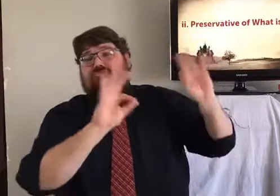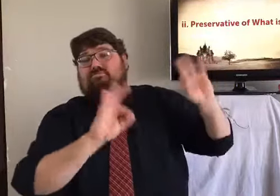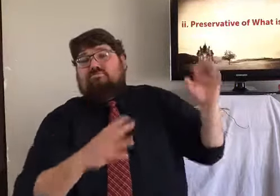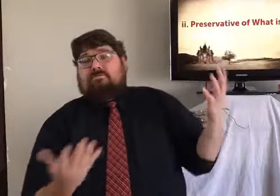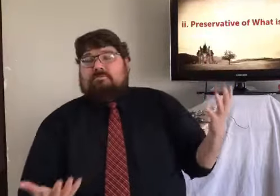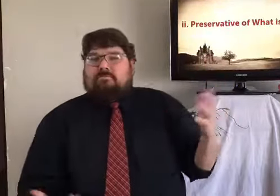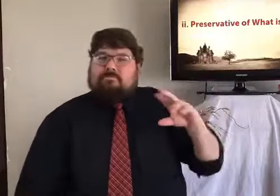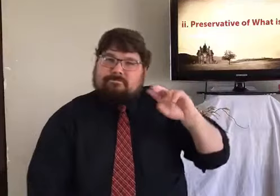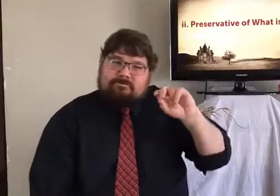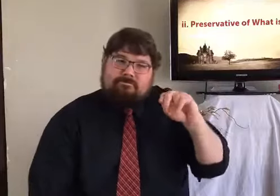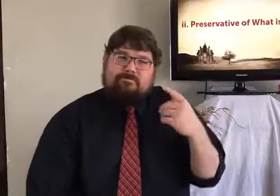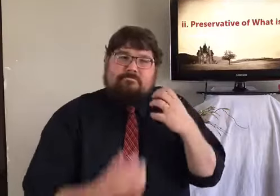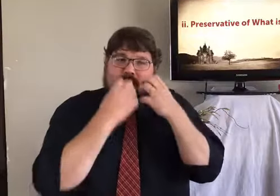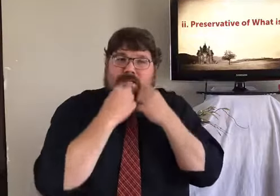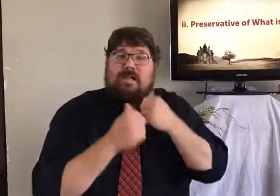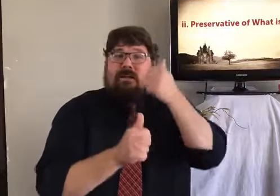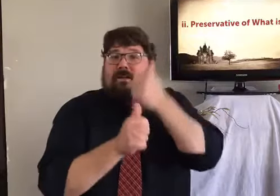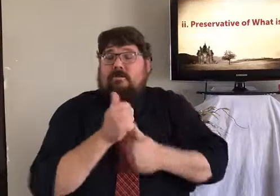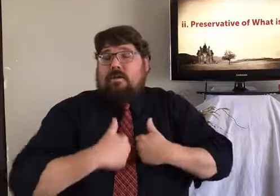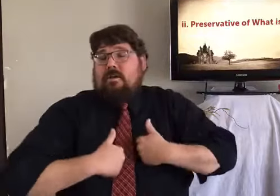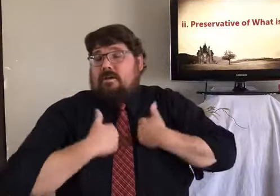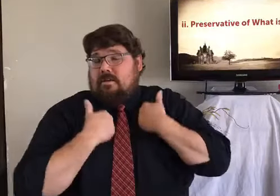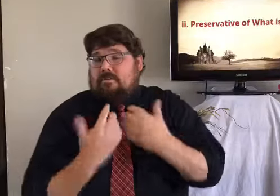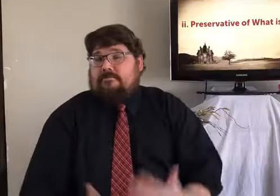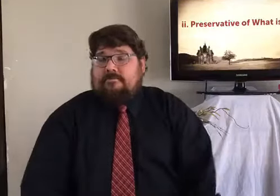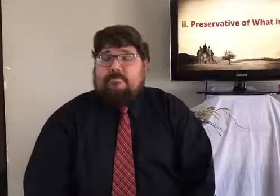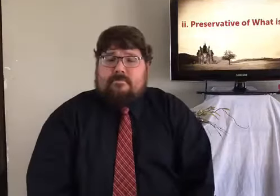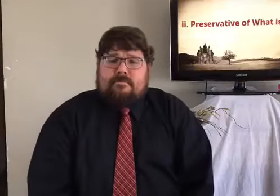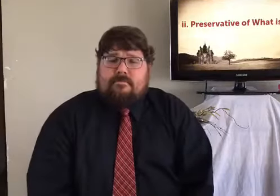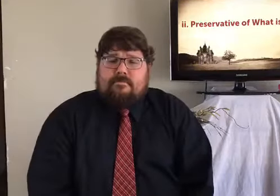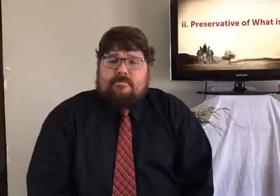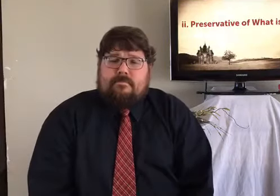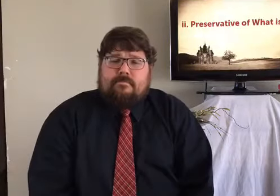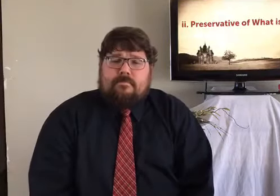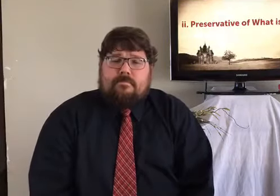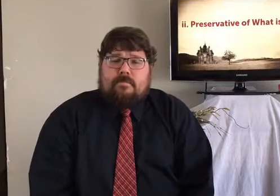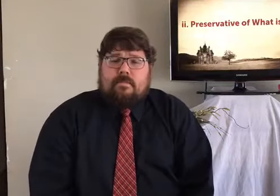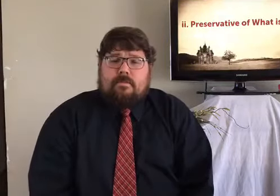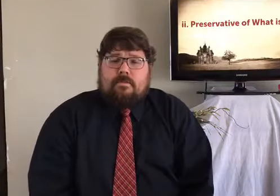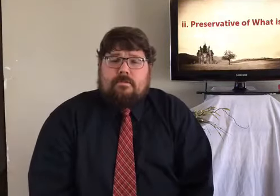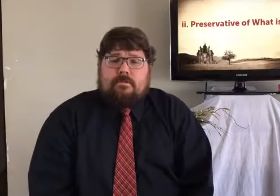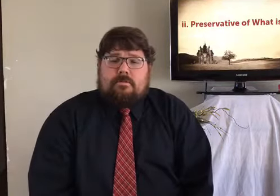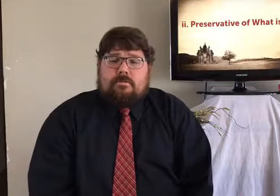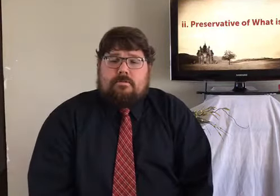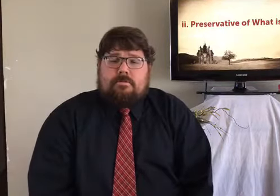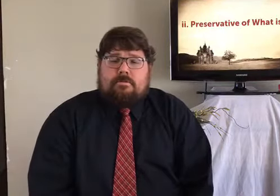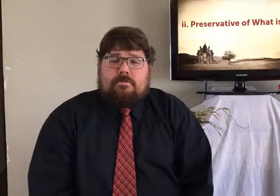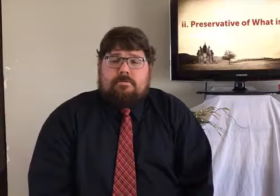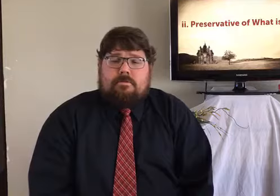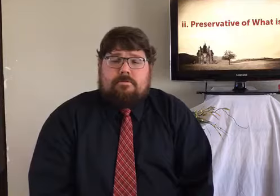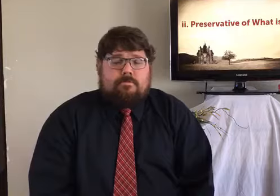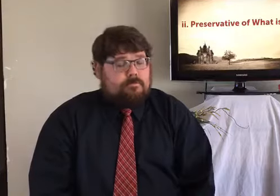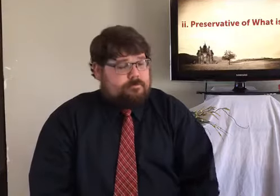You know, with elderly people, well, whatever, just let them die. No, we should treasure and care for life.